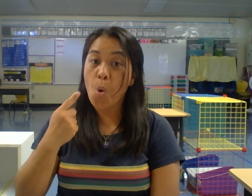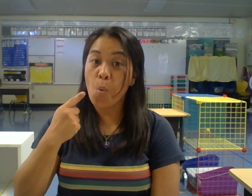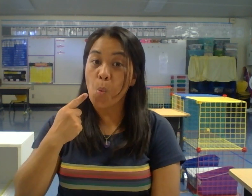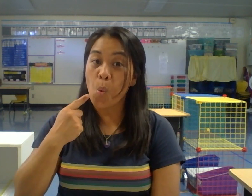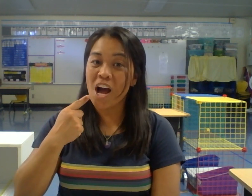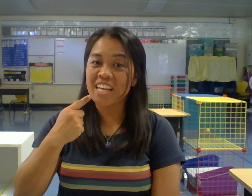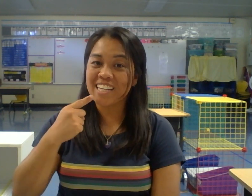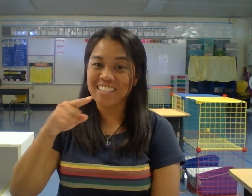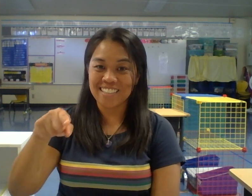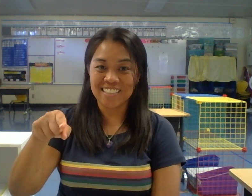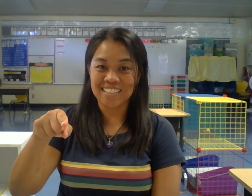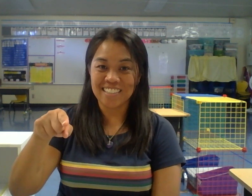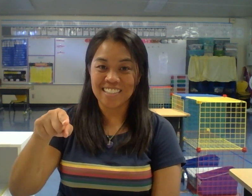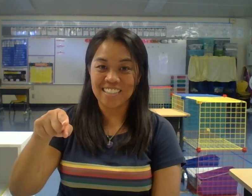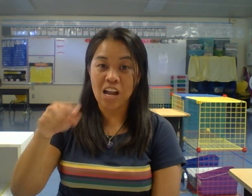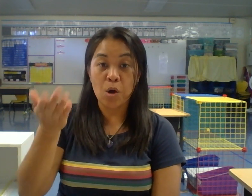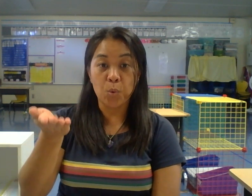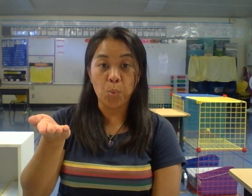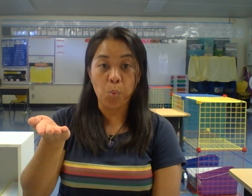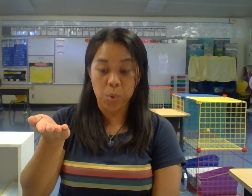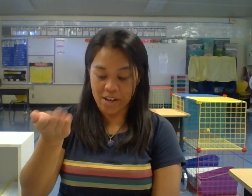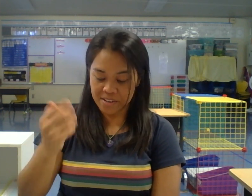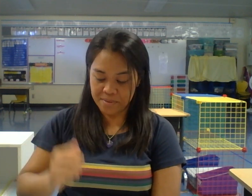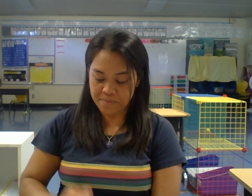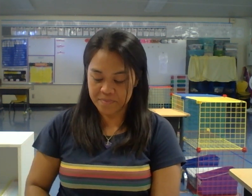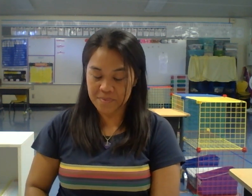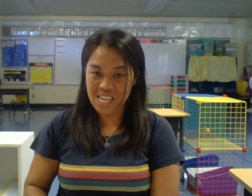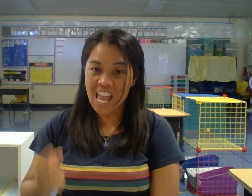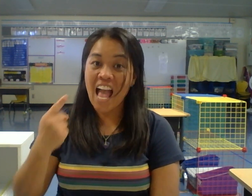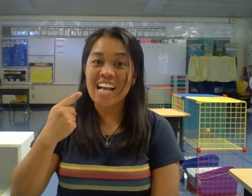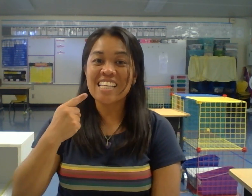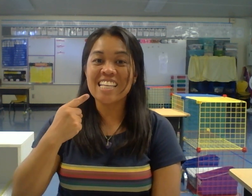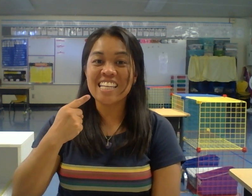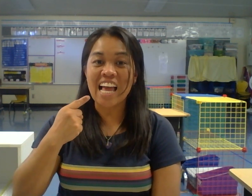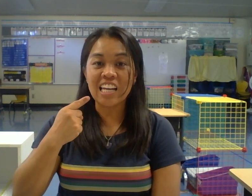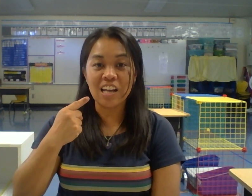One. W. Yellow.